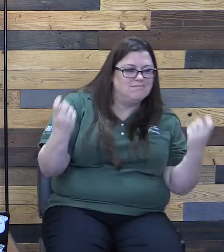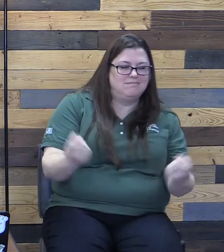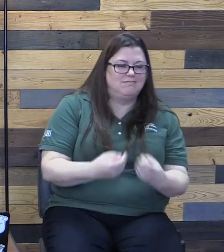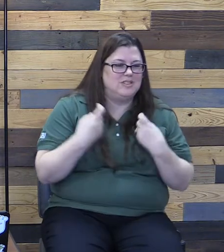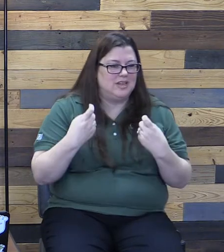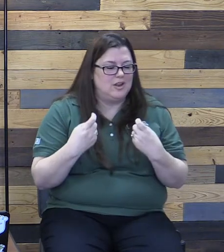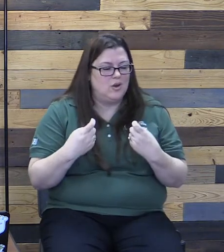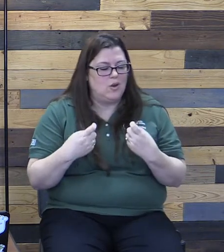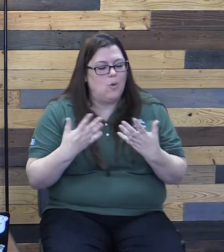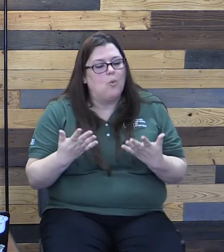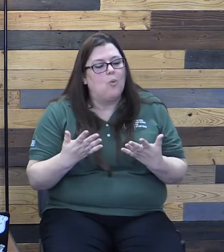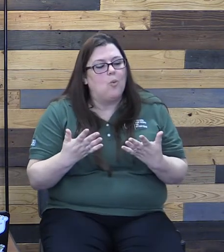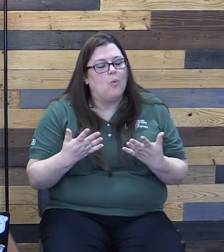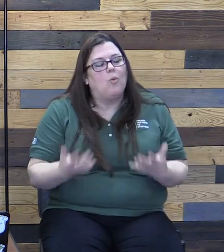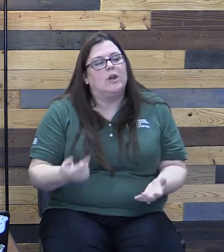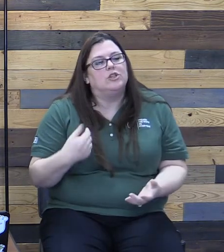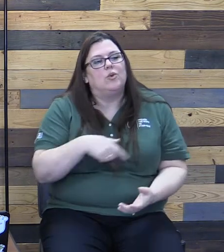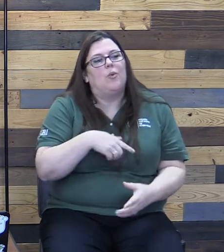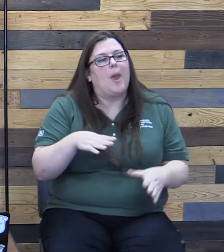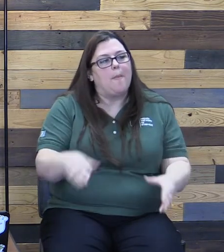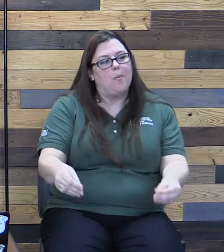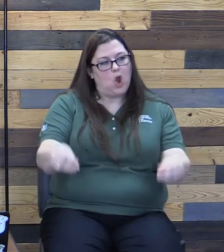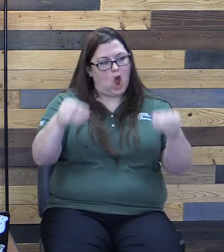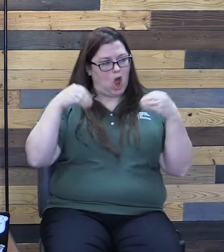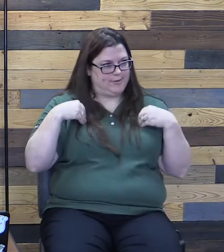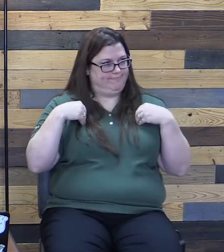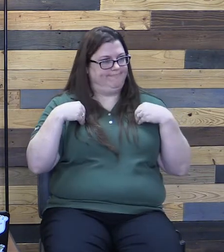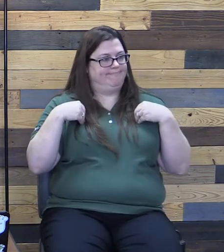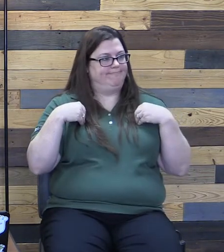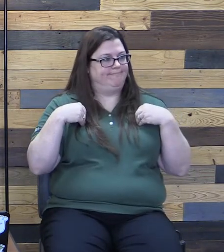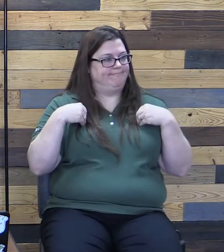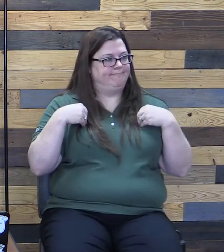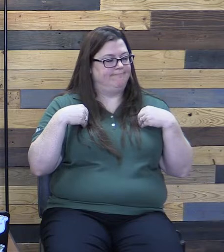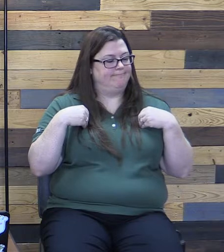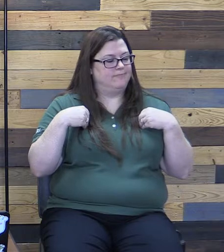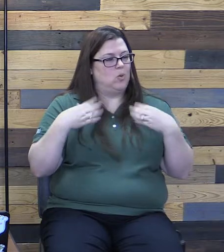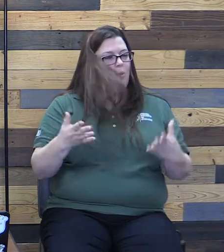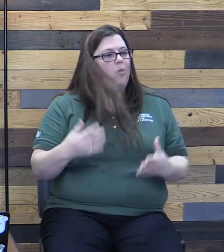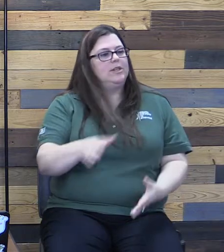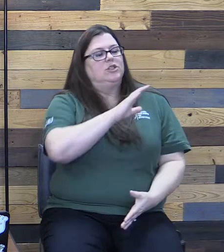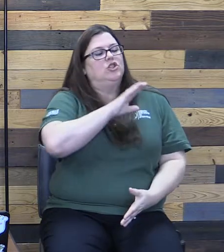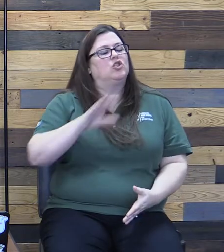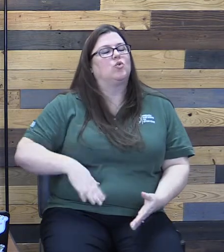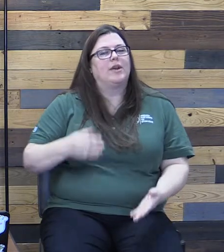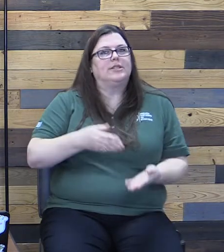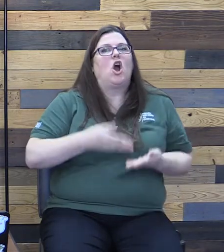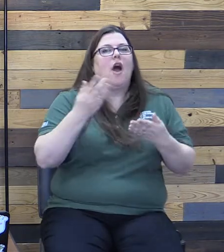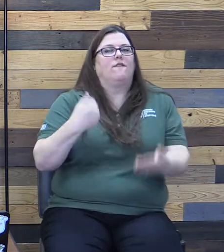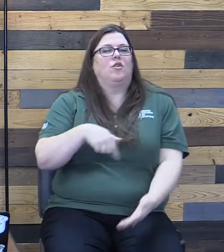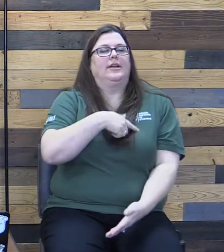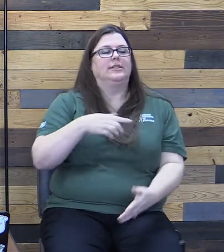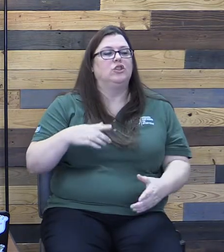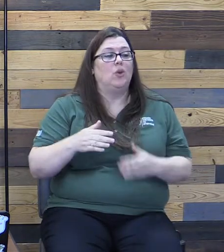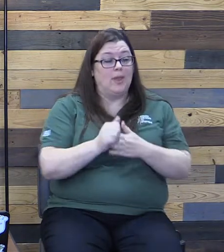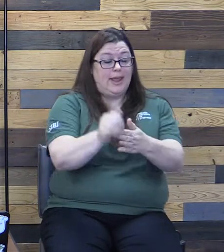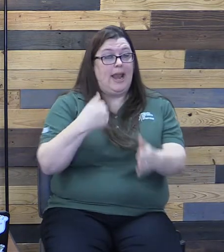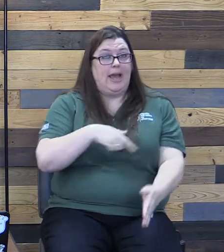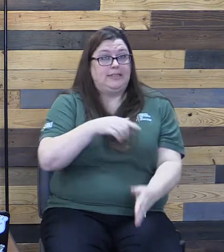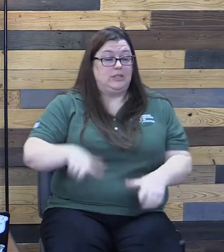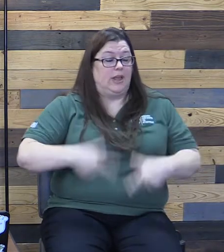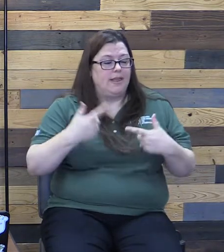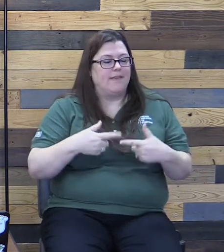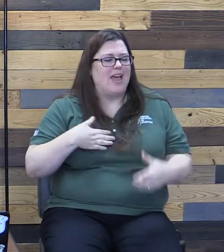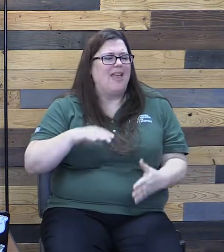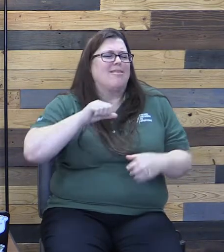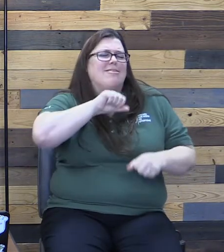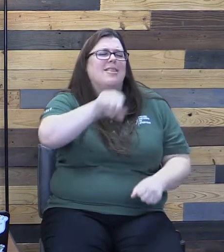what are we to put on? Let's find out what Christ offers us instead to lead us to life. I absolutely love